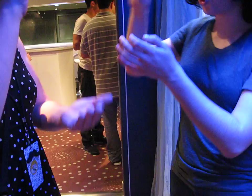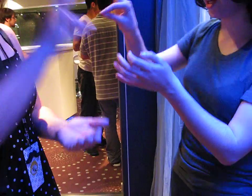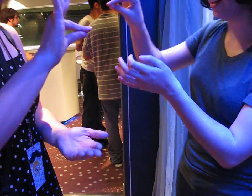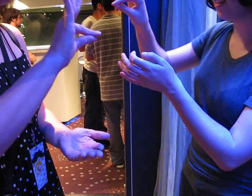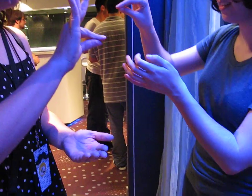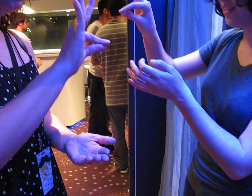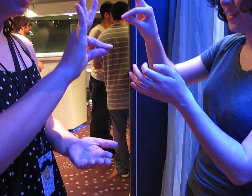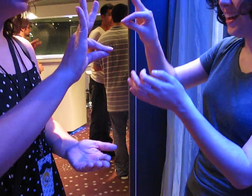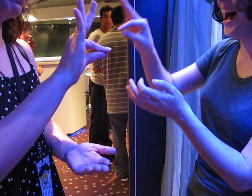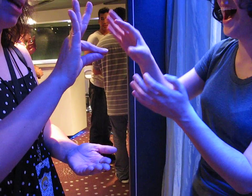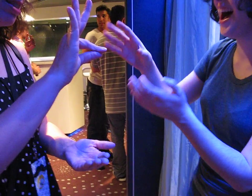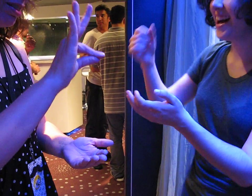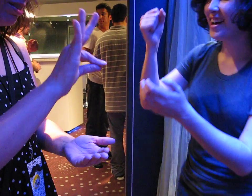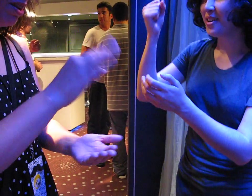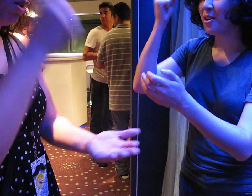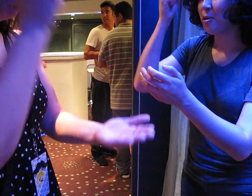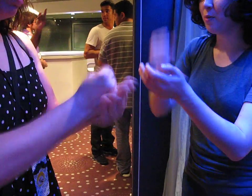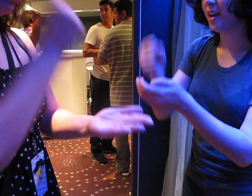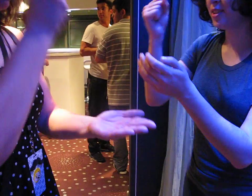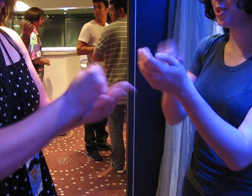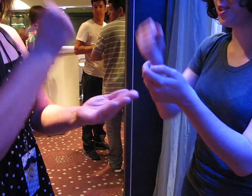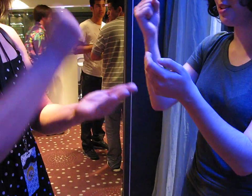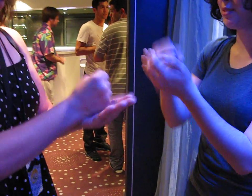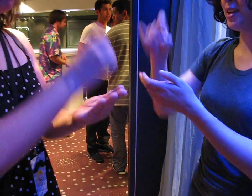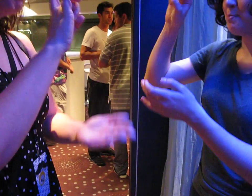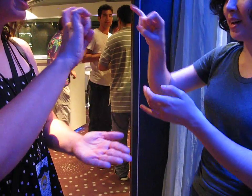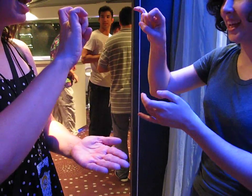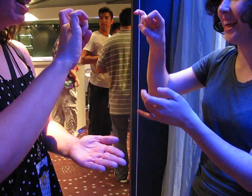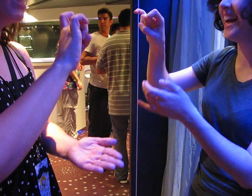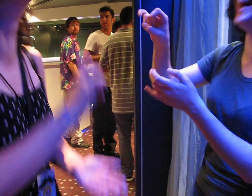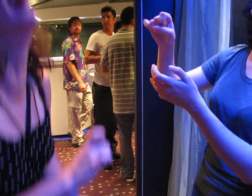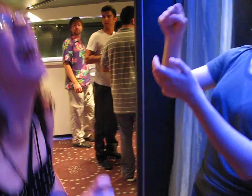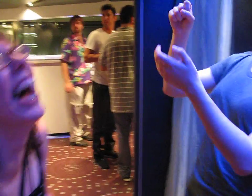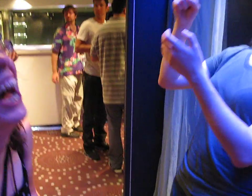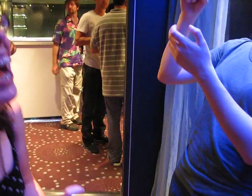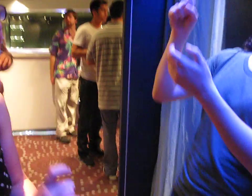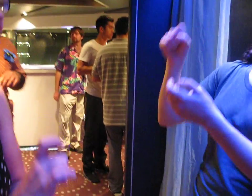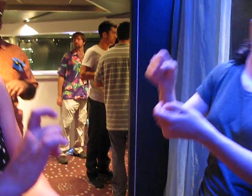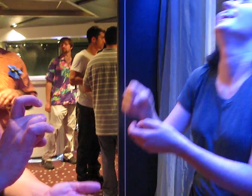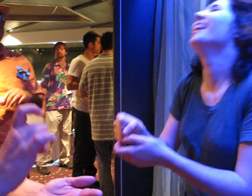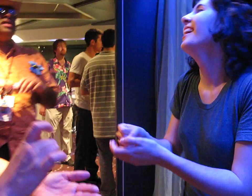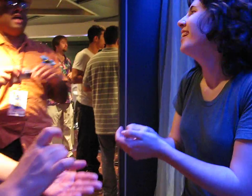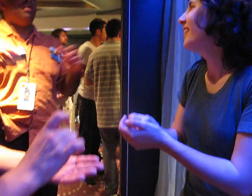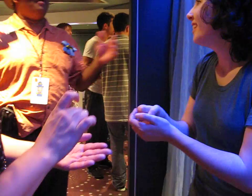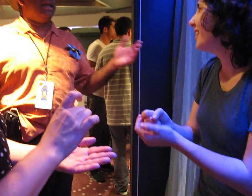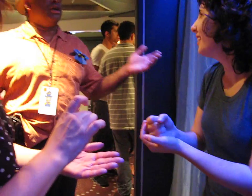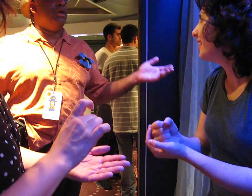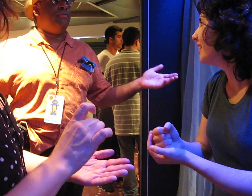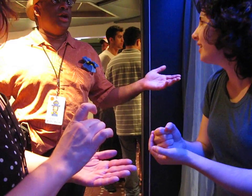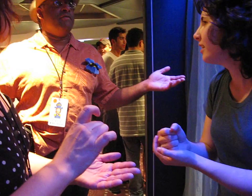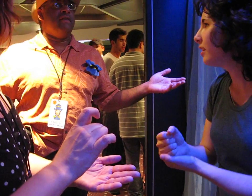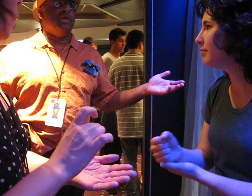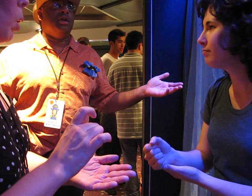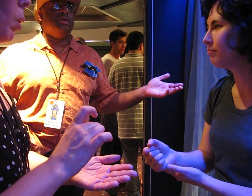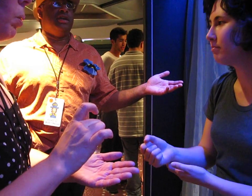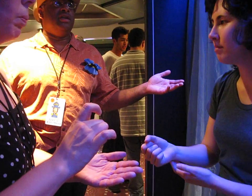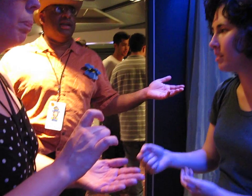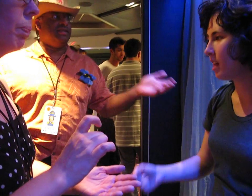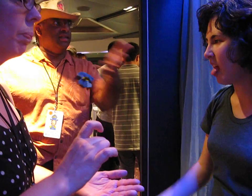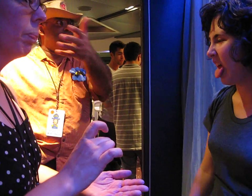Chicken. Damn it. One, two, three. Monkey! Hey guys, everyone want to get a group photo of everyone who was here dancing? Let's